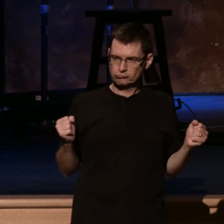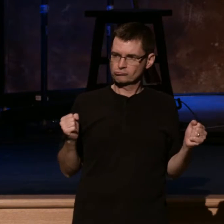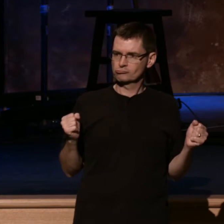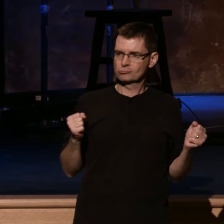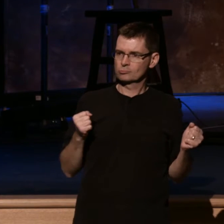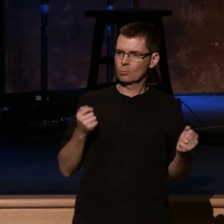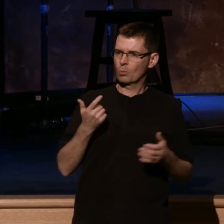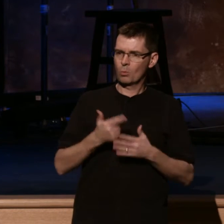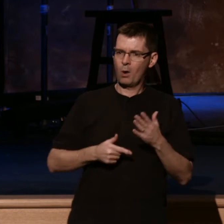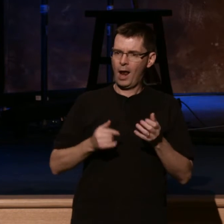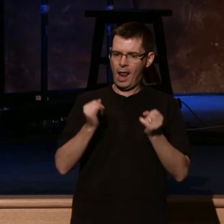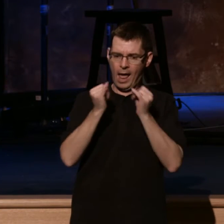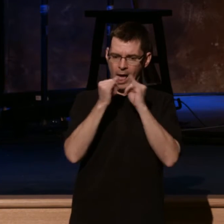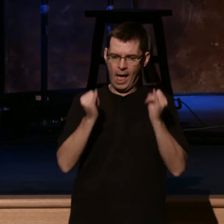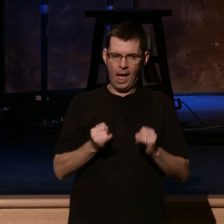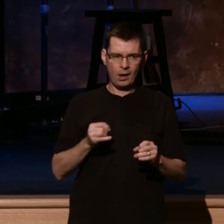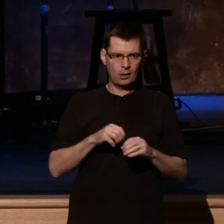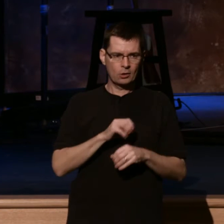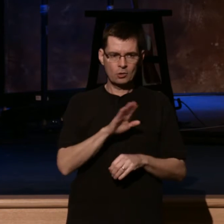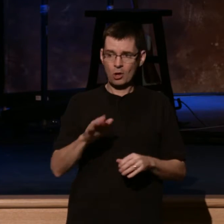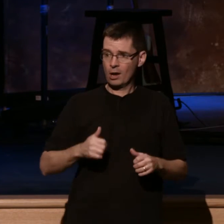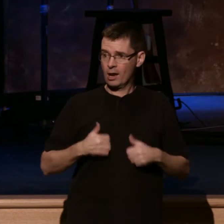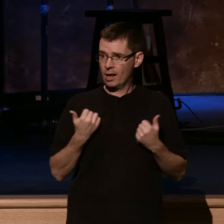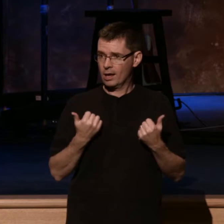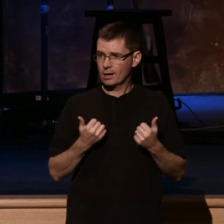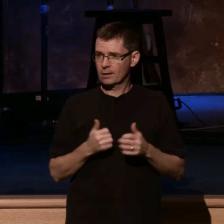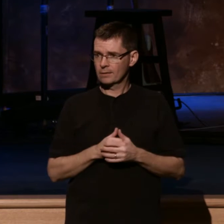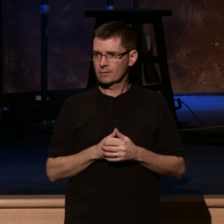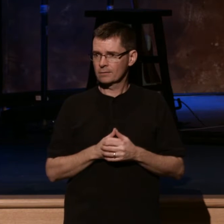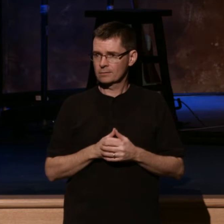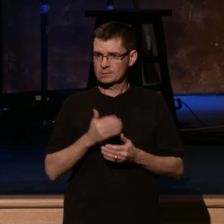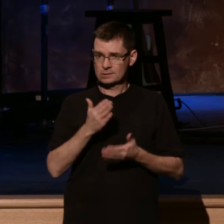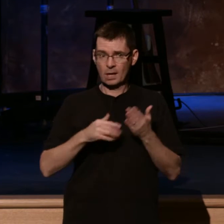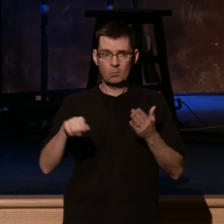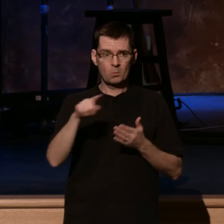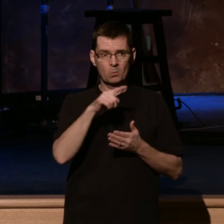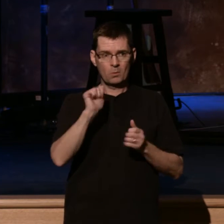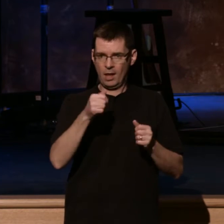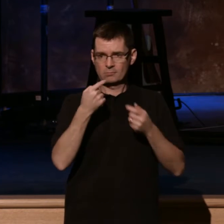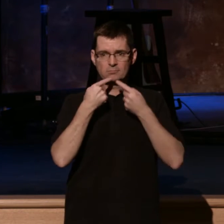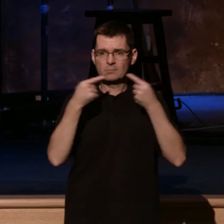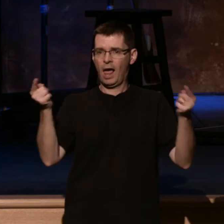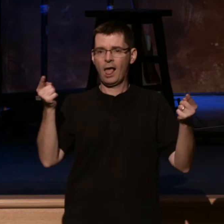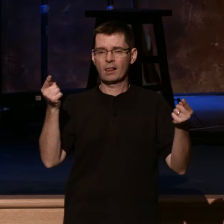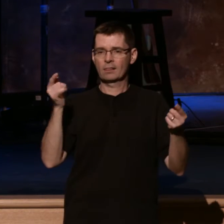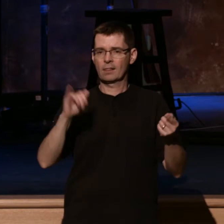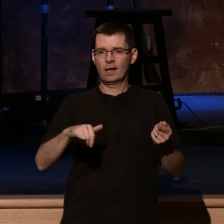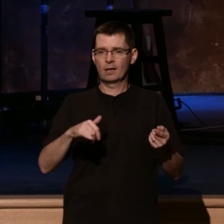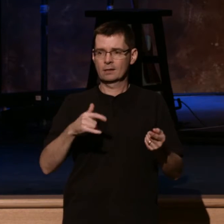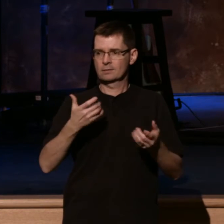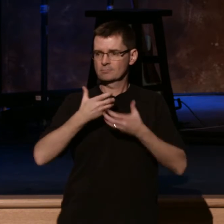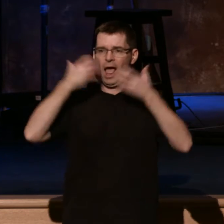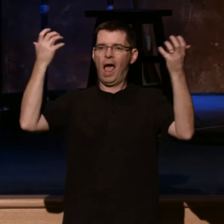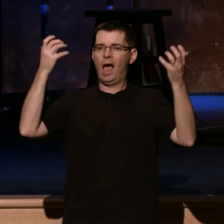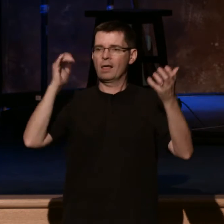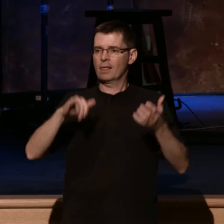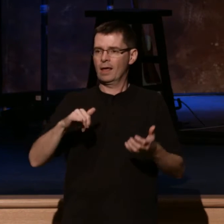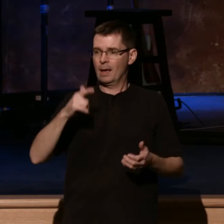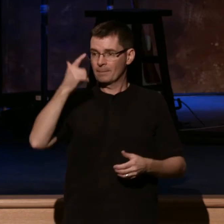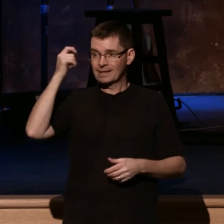idols of our lives? I'm going to ask some of you just to declare it out because, you know, the devil loves things kept in darkness, doesn't he? But when he